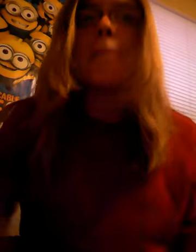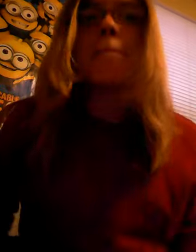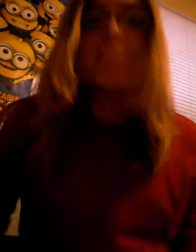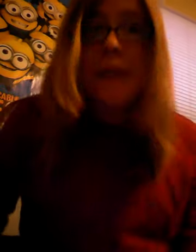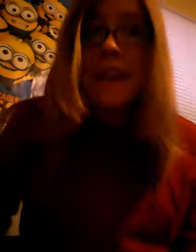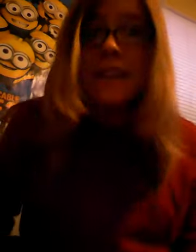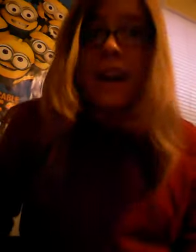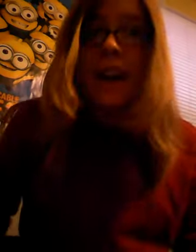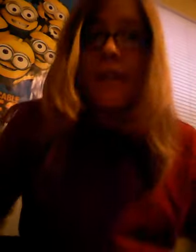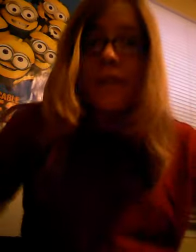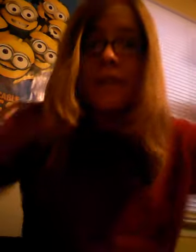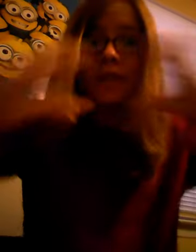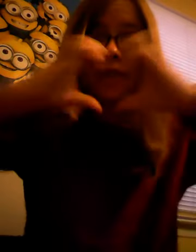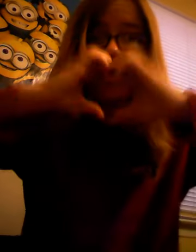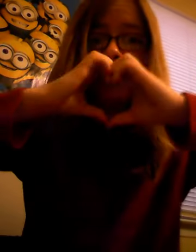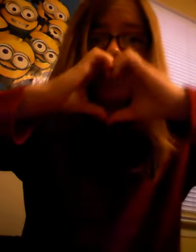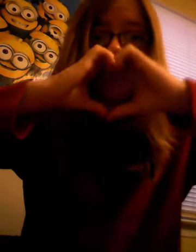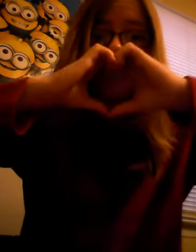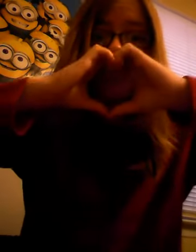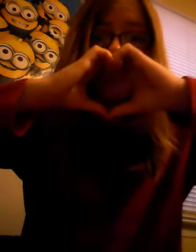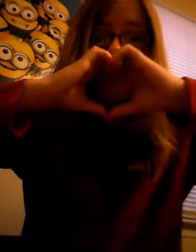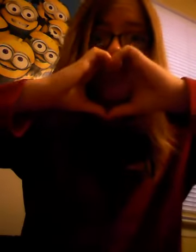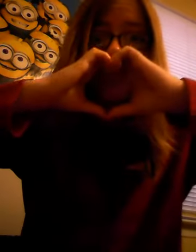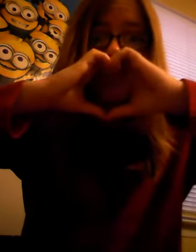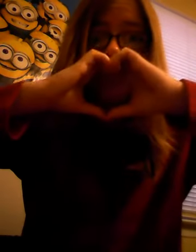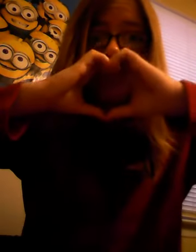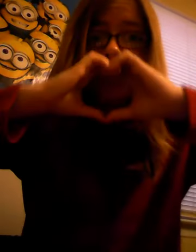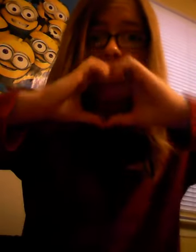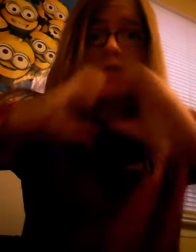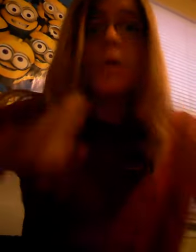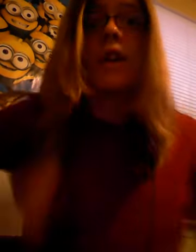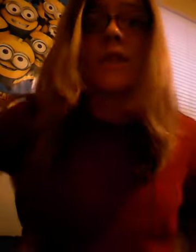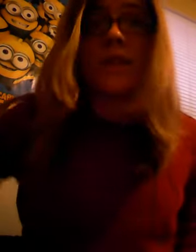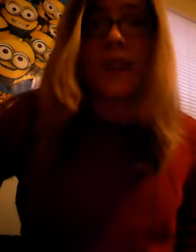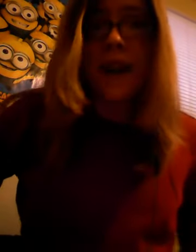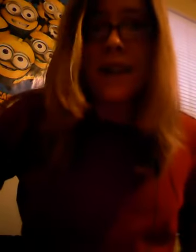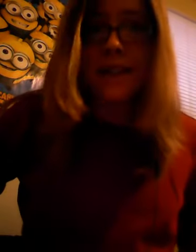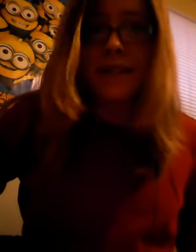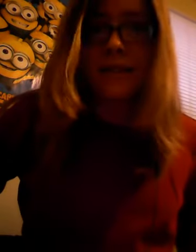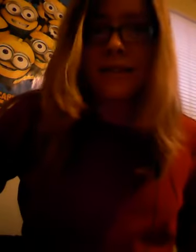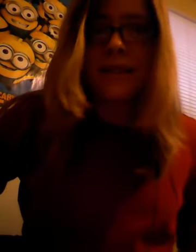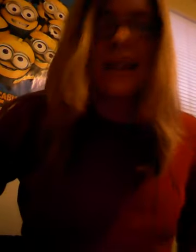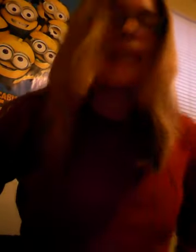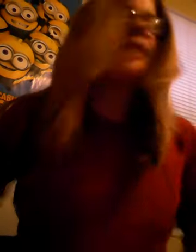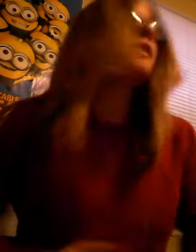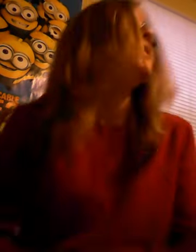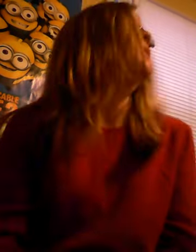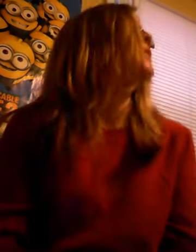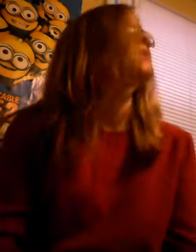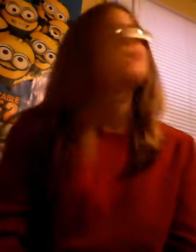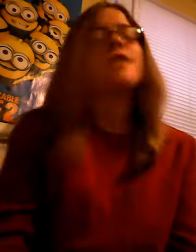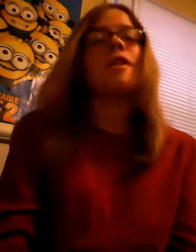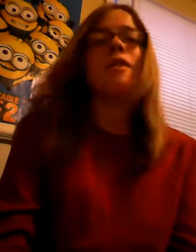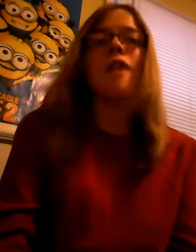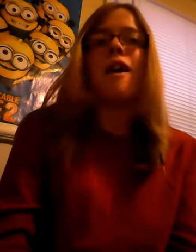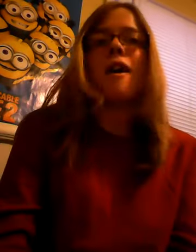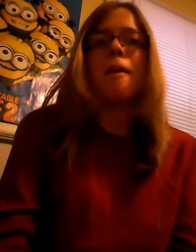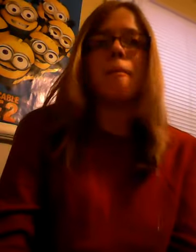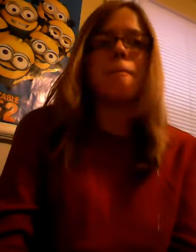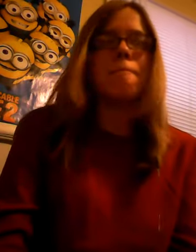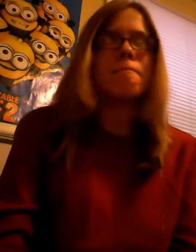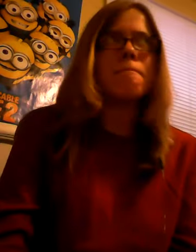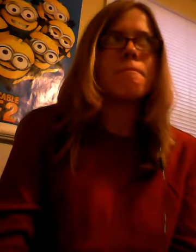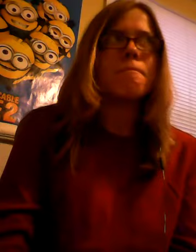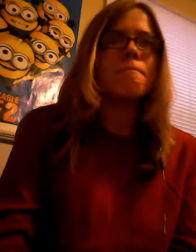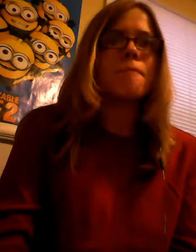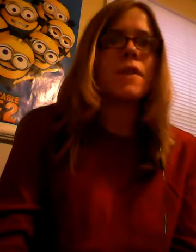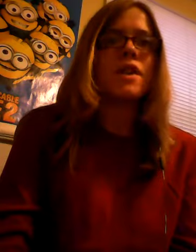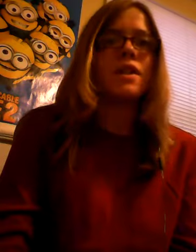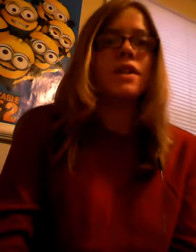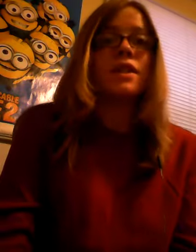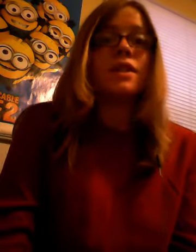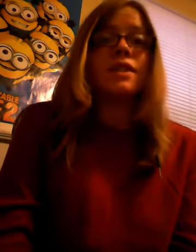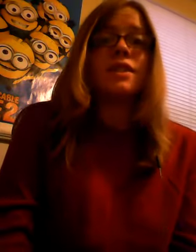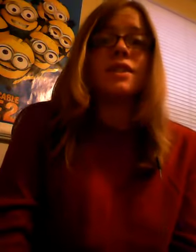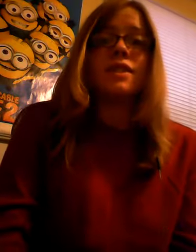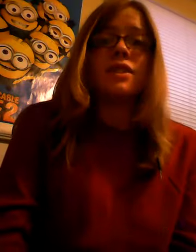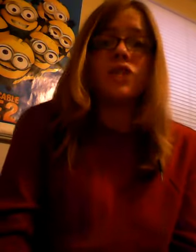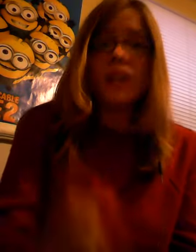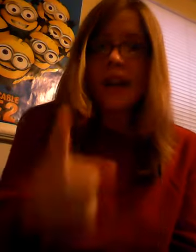Big love to all of you guys. So shout